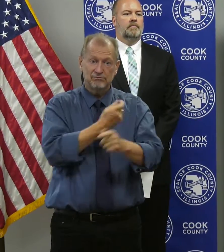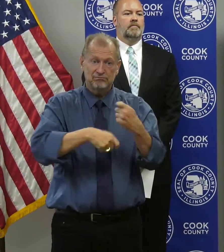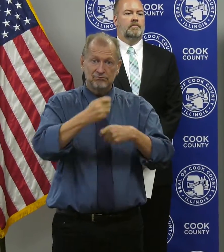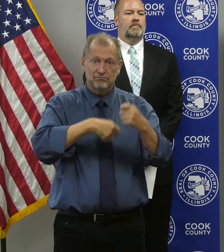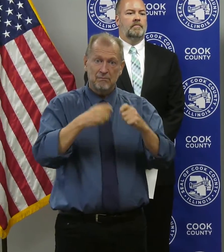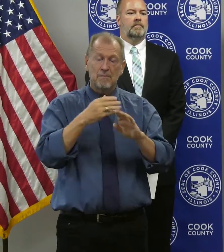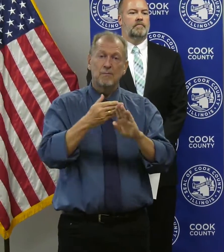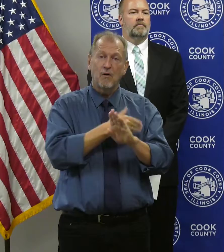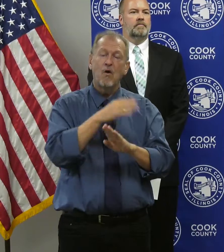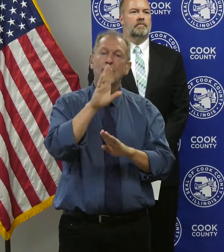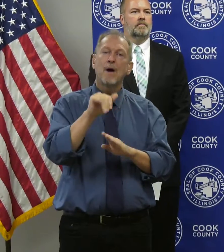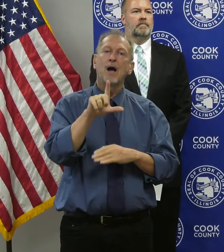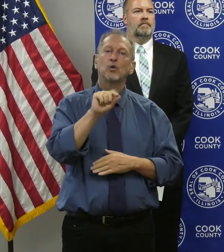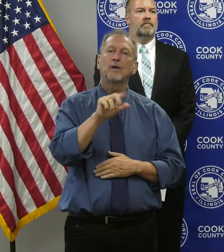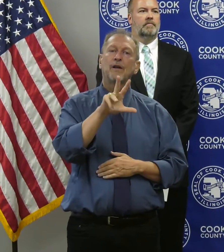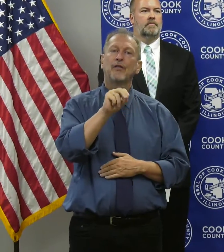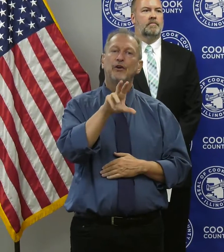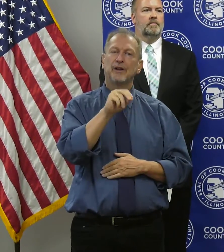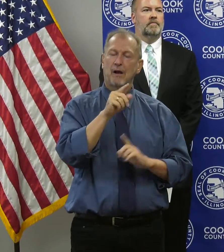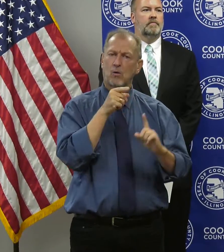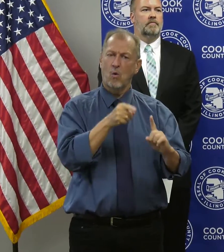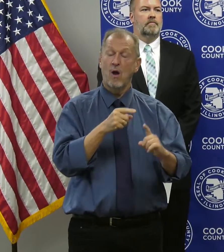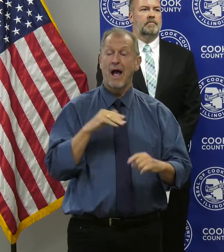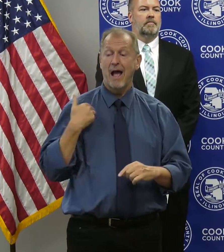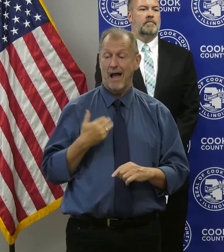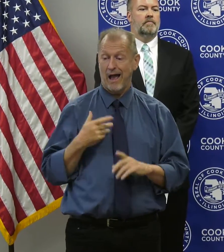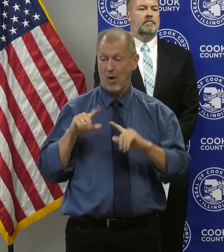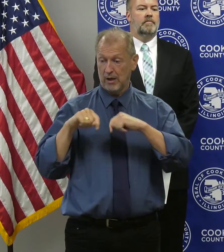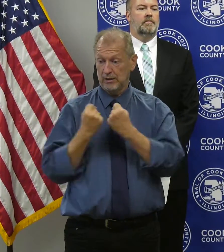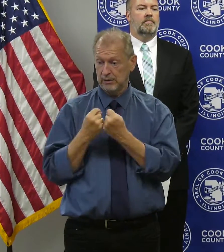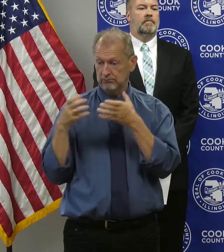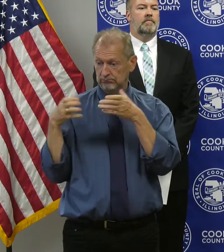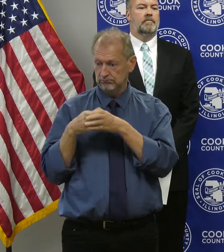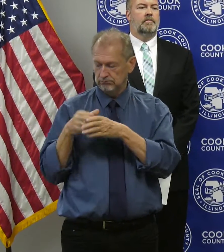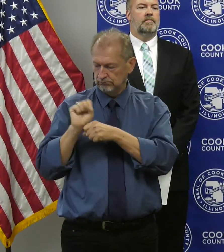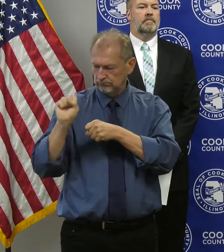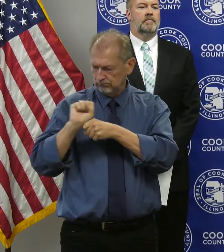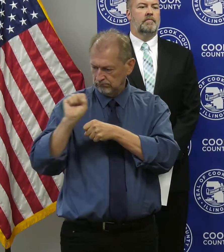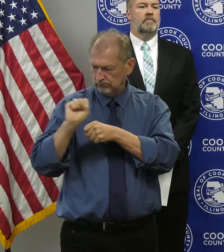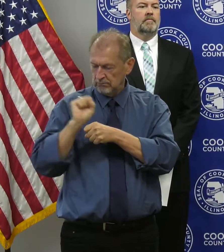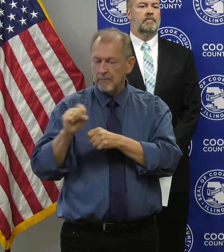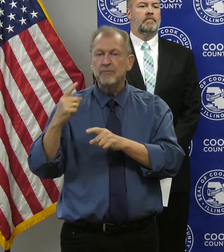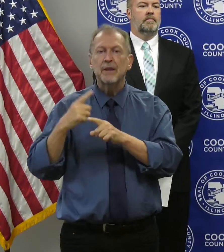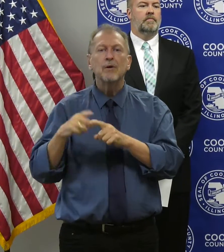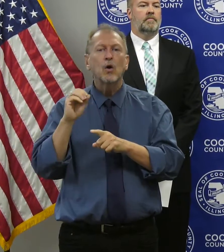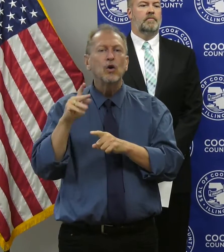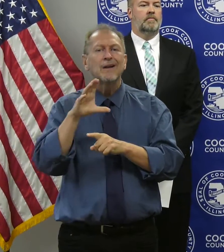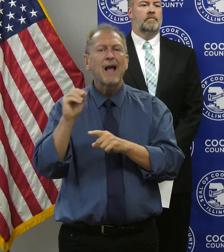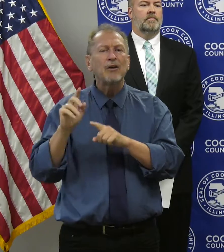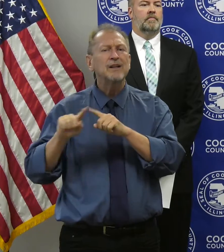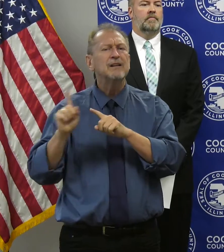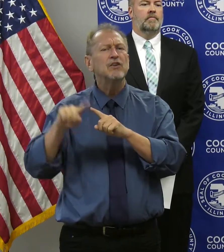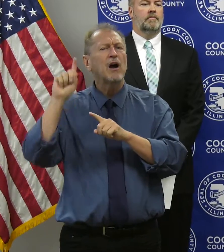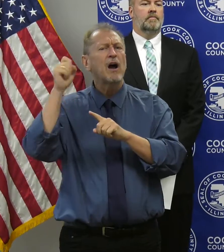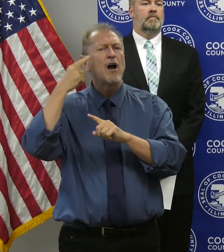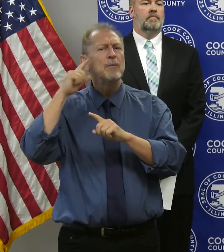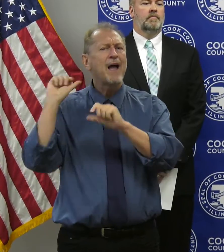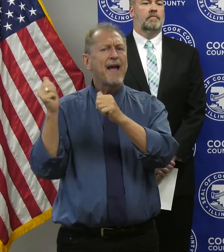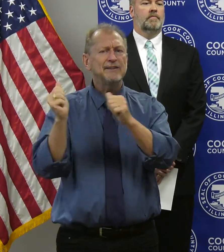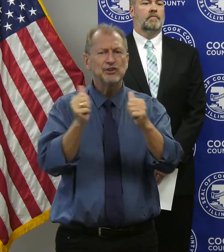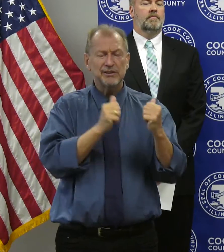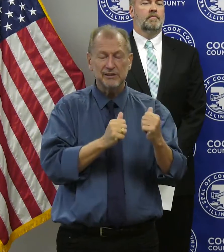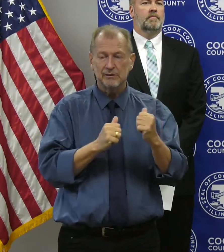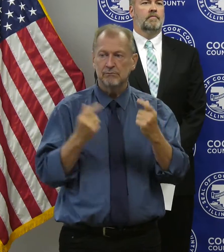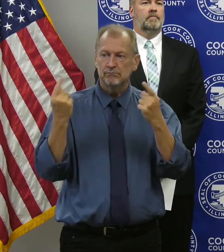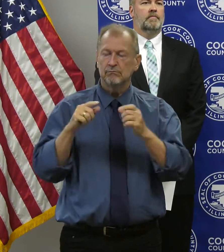Our teams at the Department of Facilities Management, the Bureau of Asset Management, and Cook County Health Buildings and Grounds Department partnered with People's